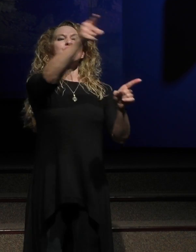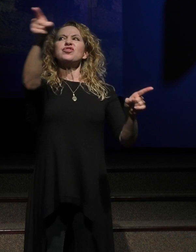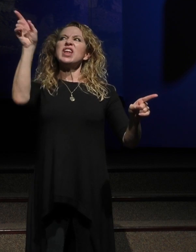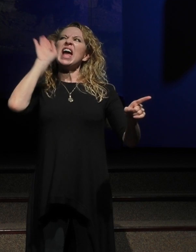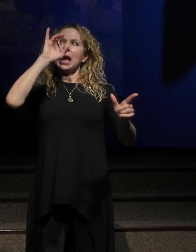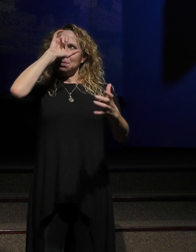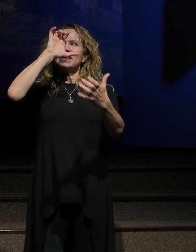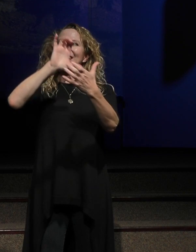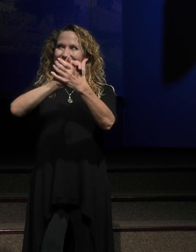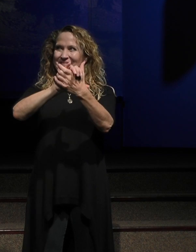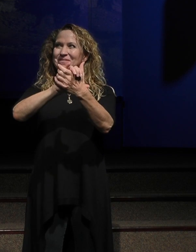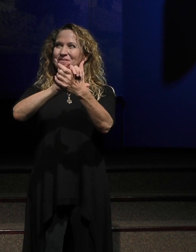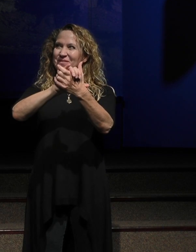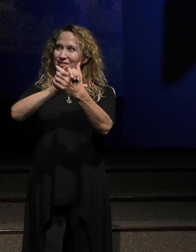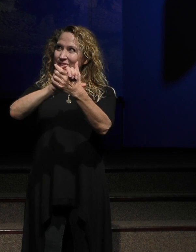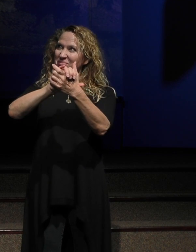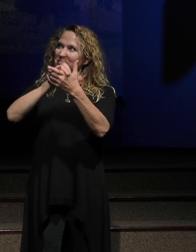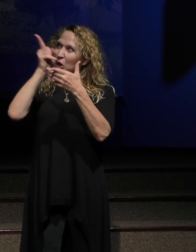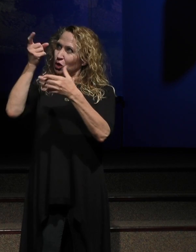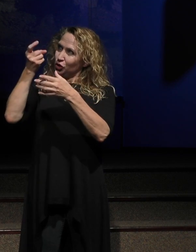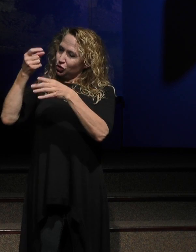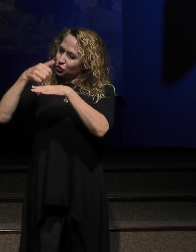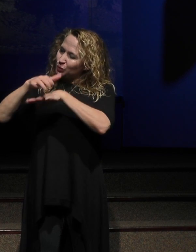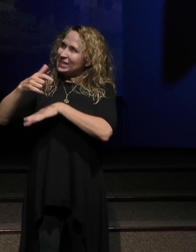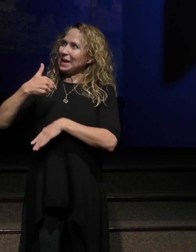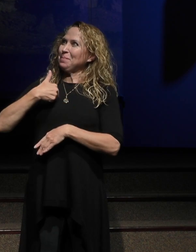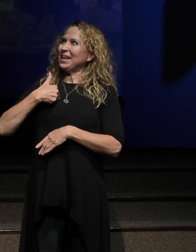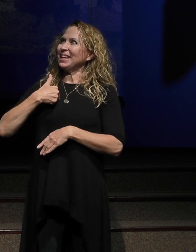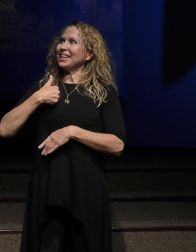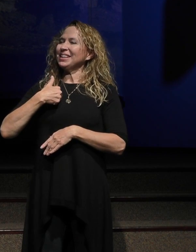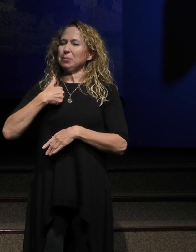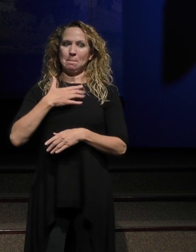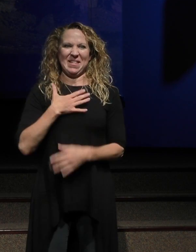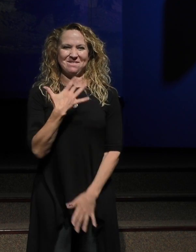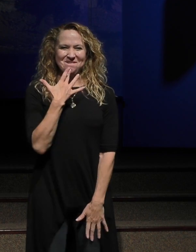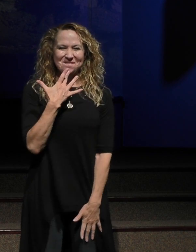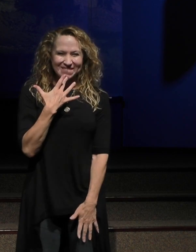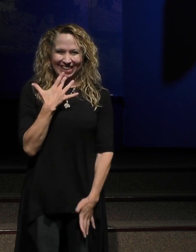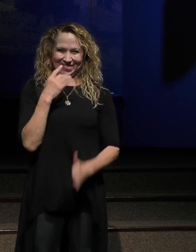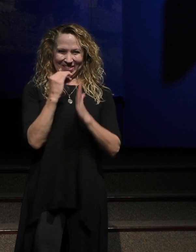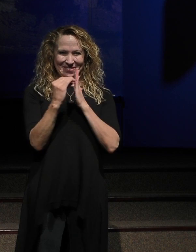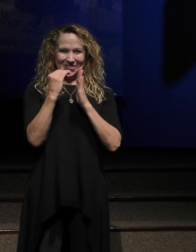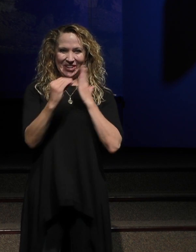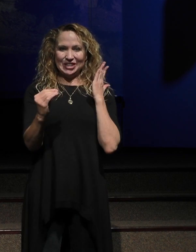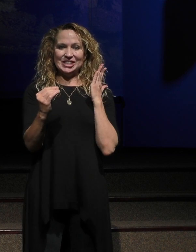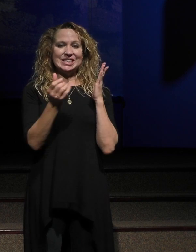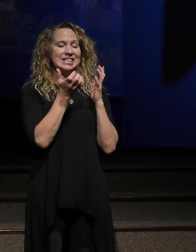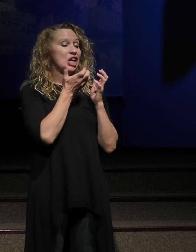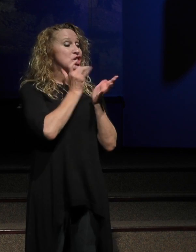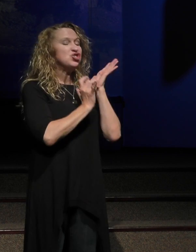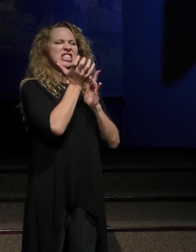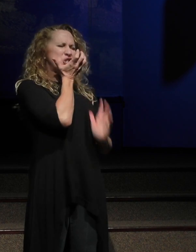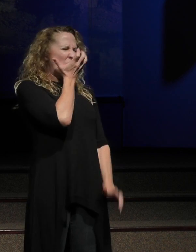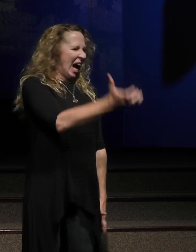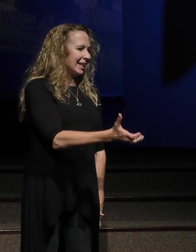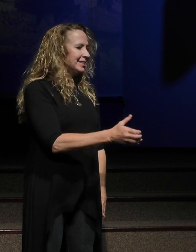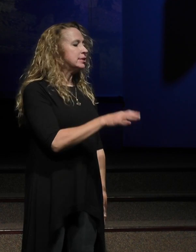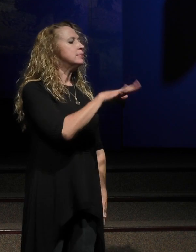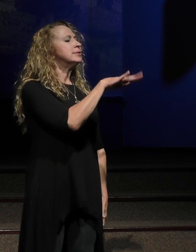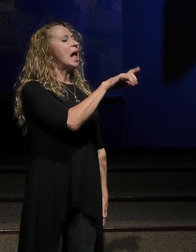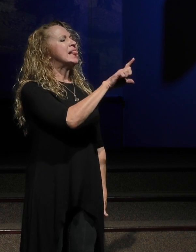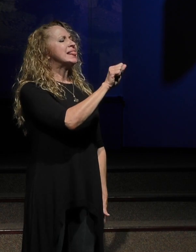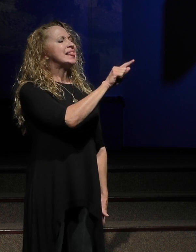believe that you sent me. And then Jesus shouts, this is one of my favorite parts of all the scripture, Jesus shouts, Lazarus,